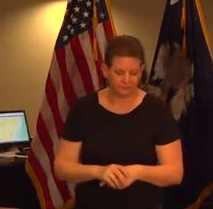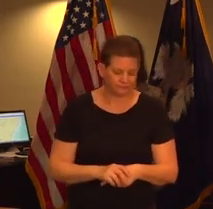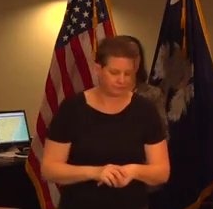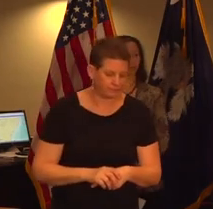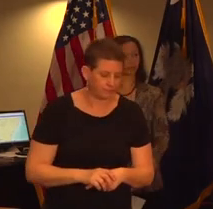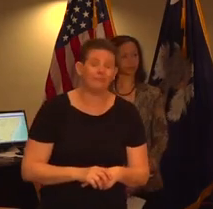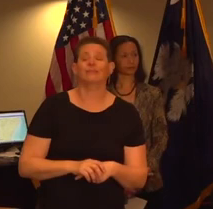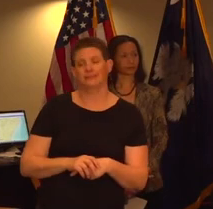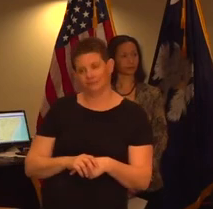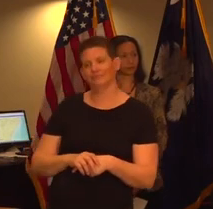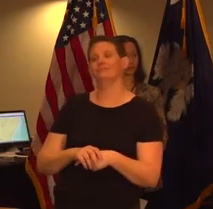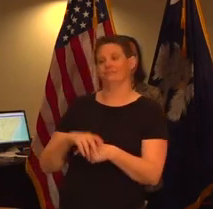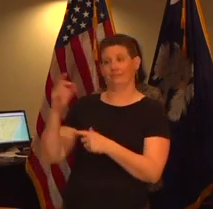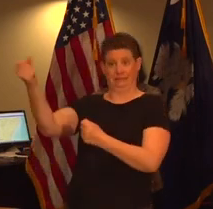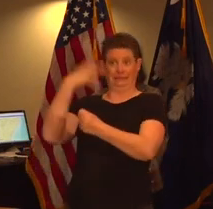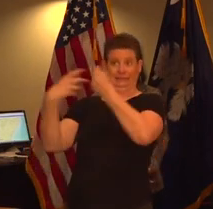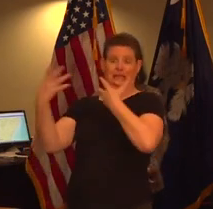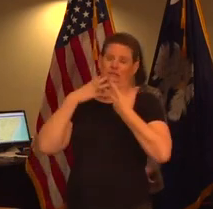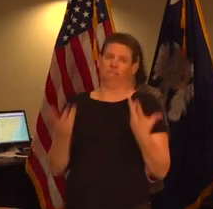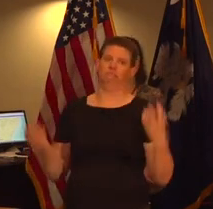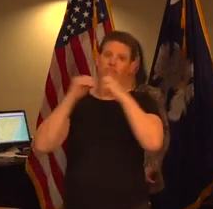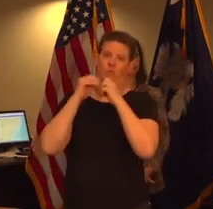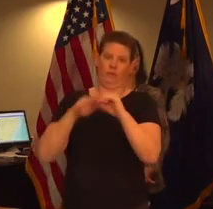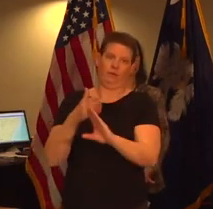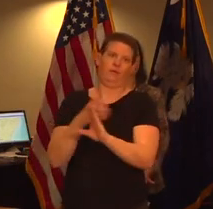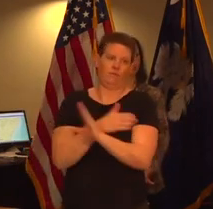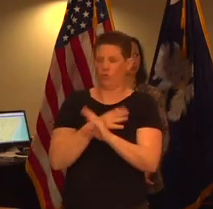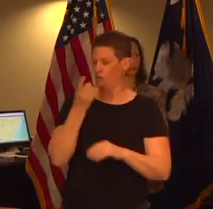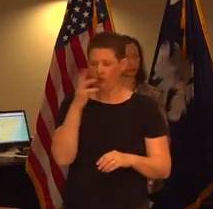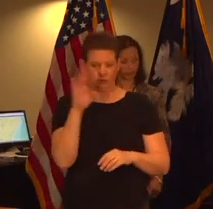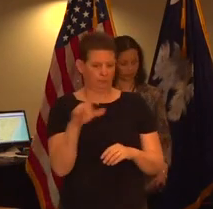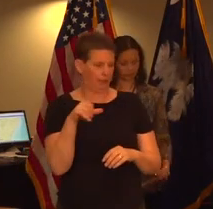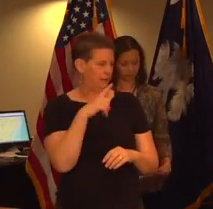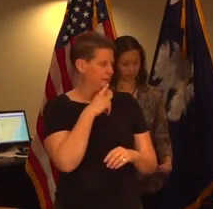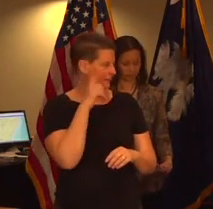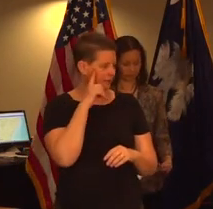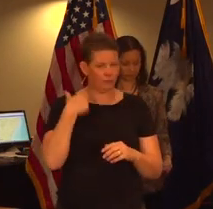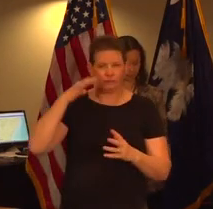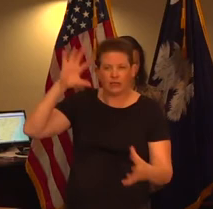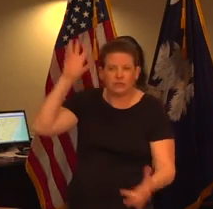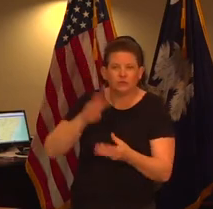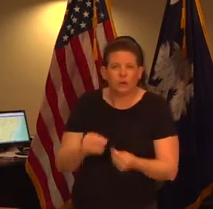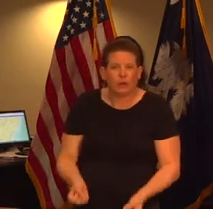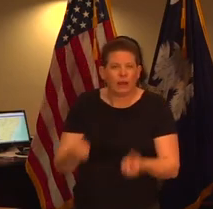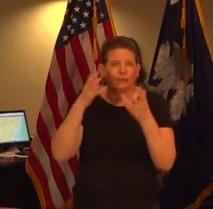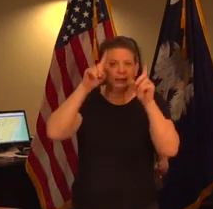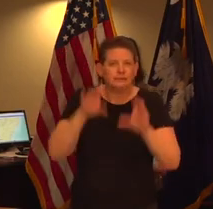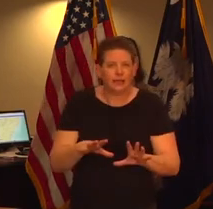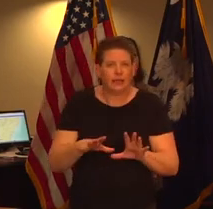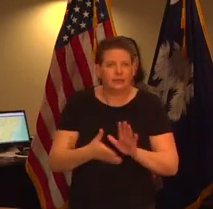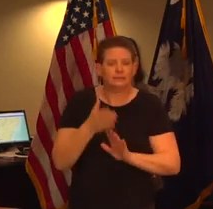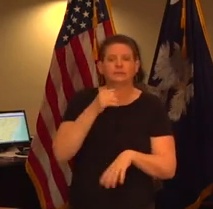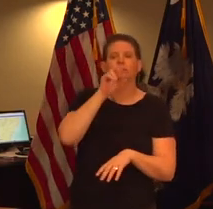tests that we are running i think dr bell said that we've had total number of tests run is